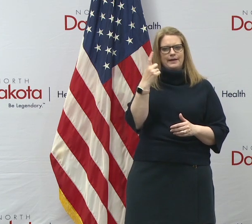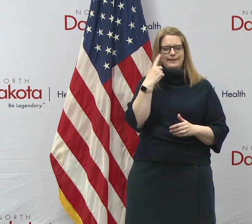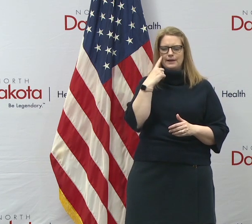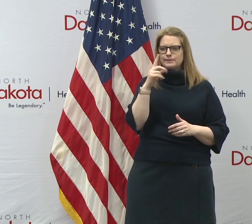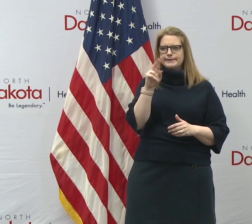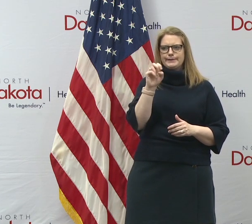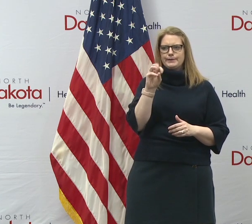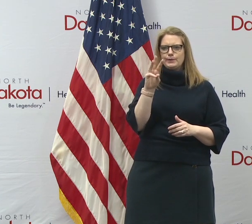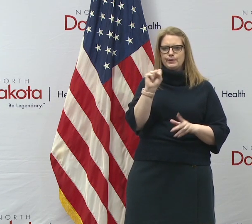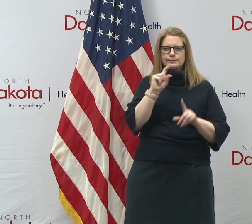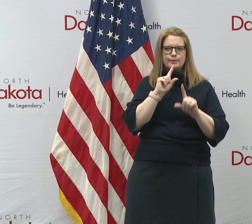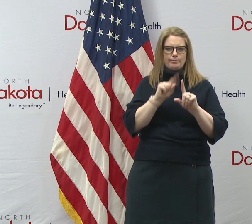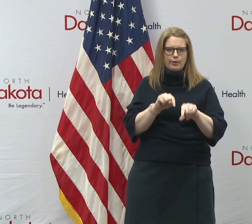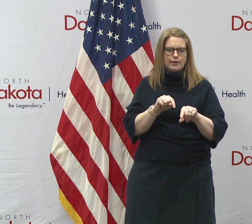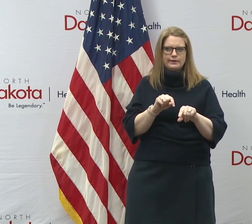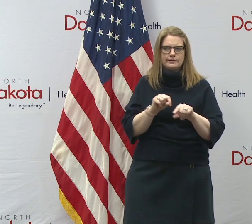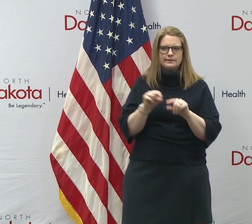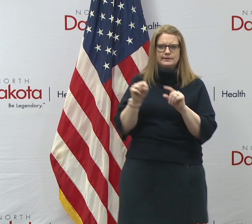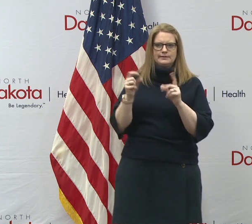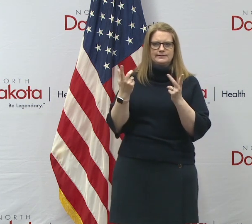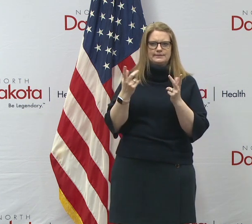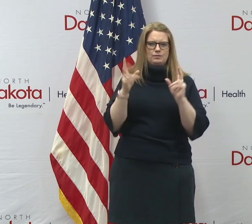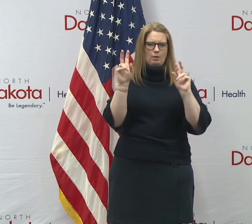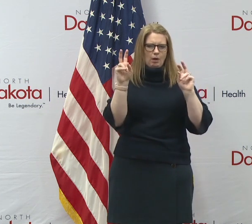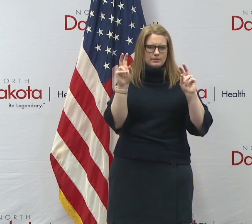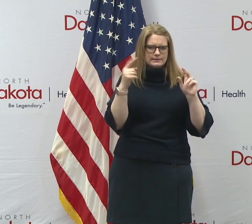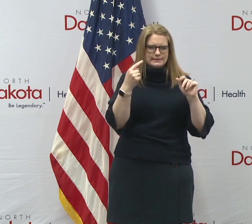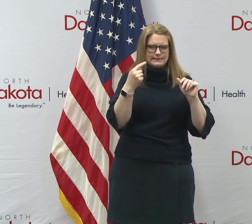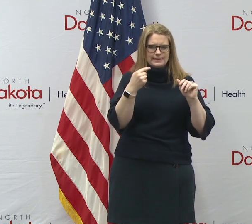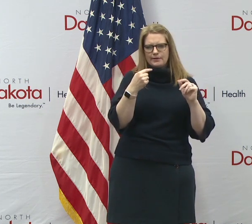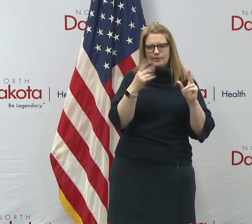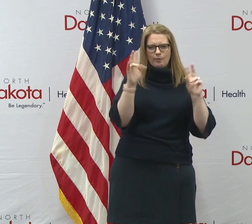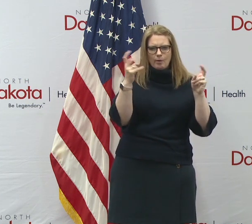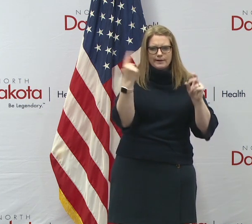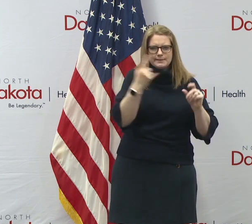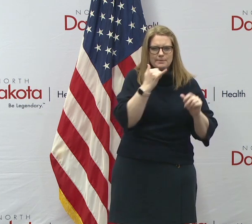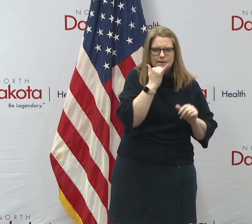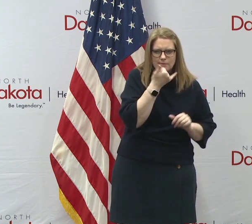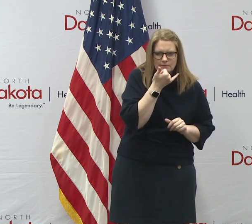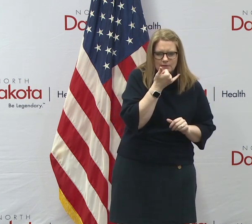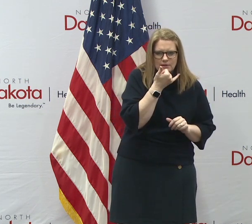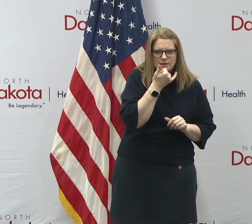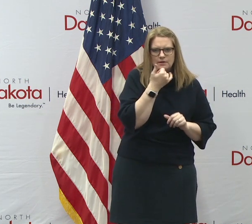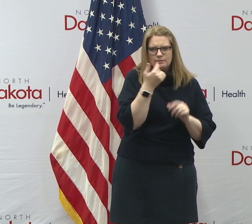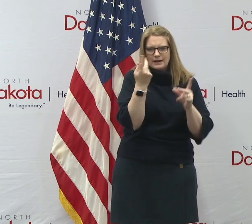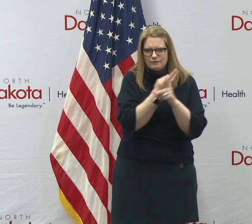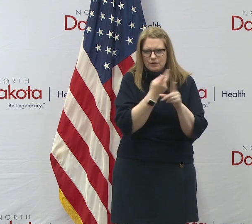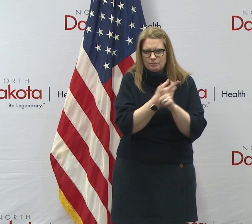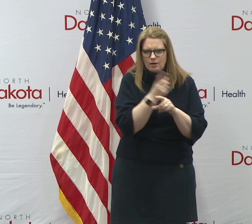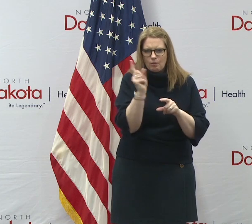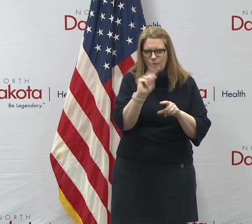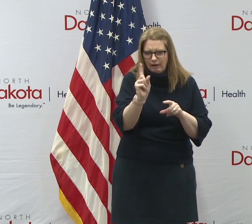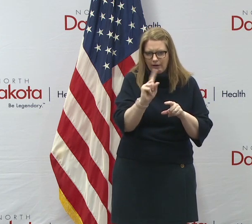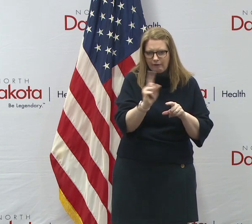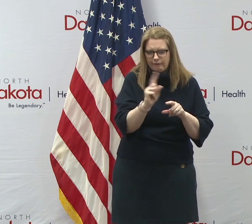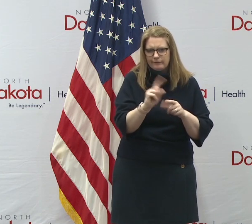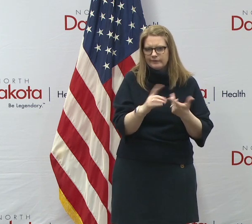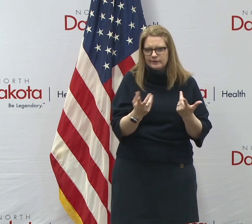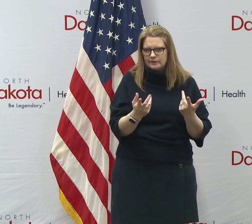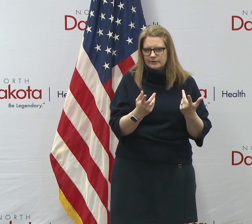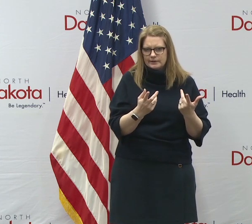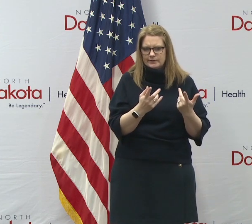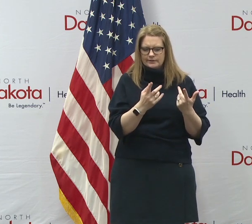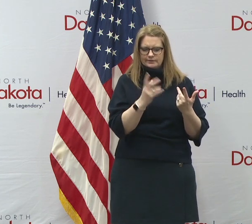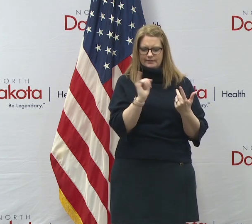uh, which was quoting something that I hadn't said. Uh, and so we're going to track that down, uh, to try to find out,